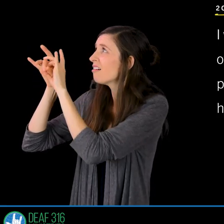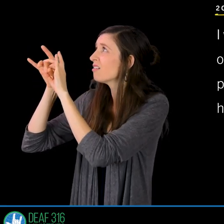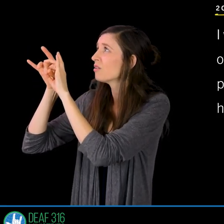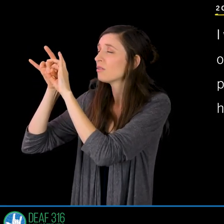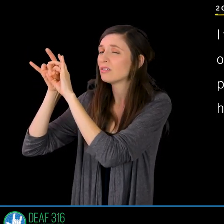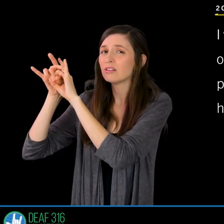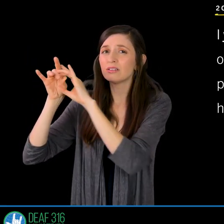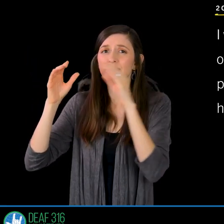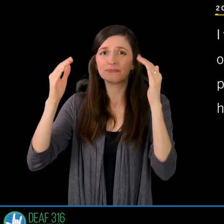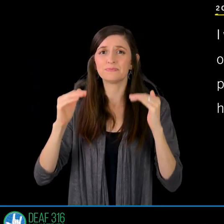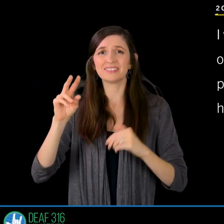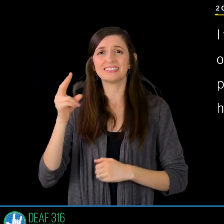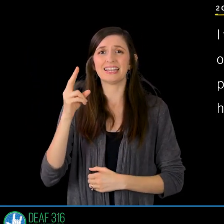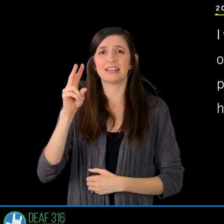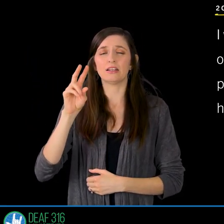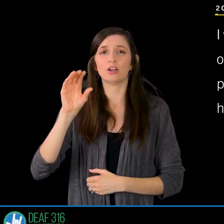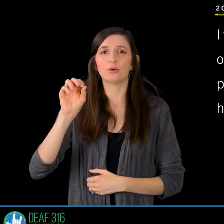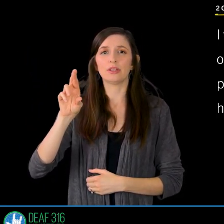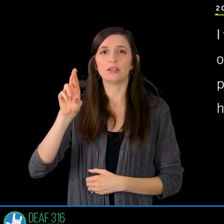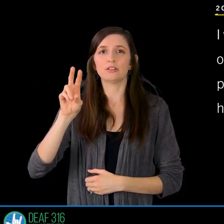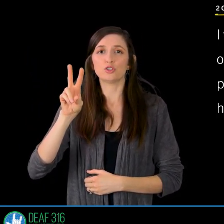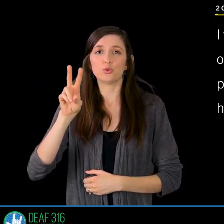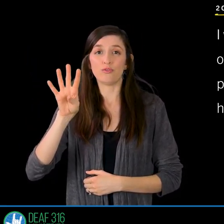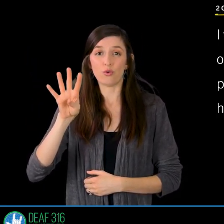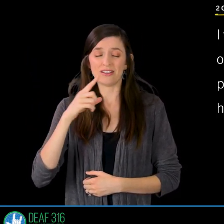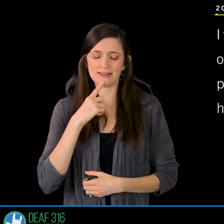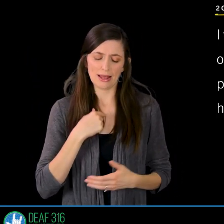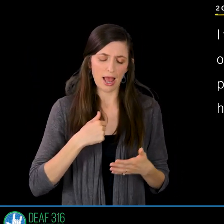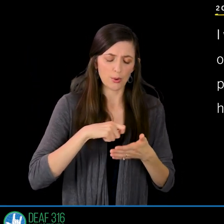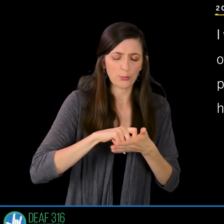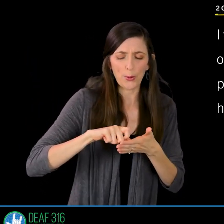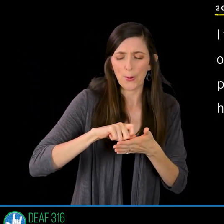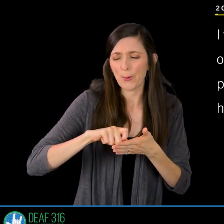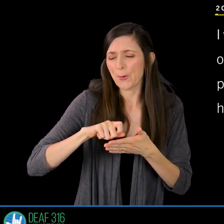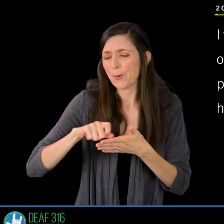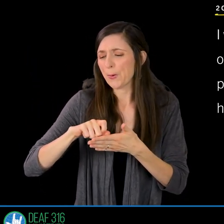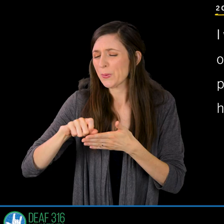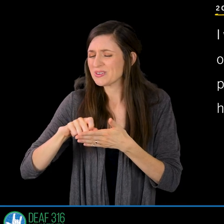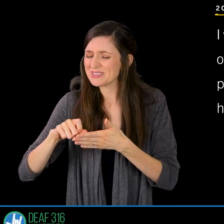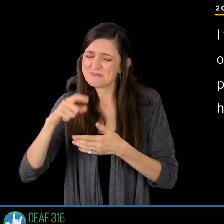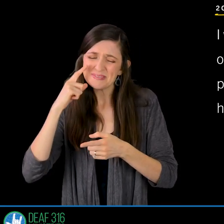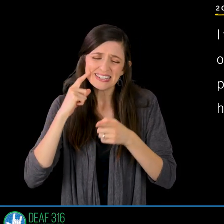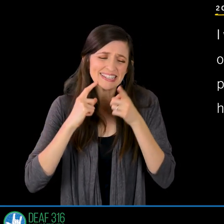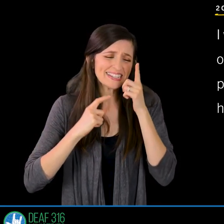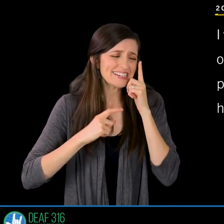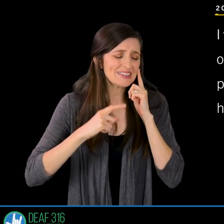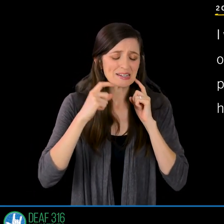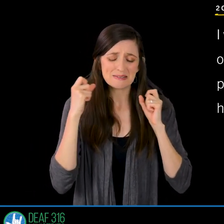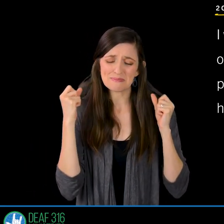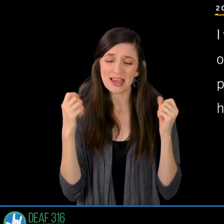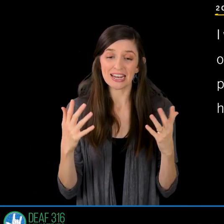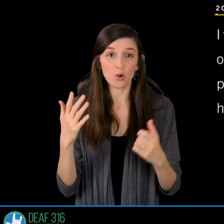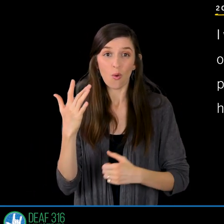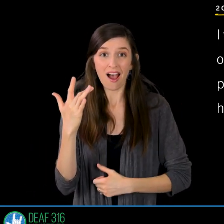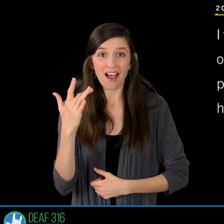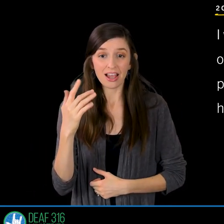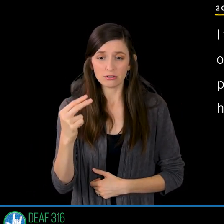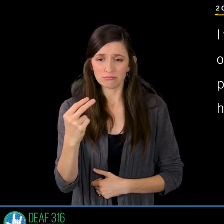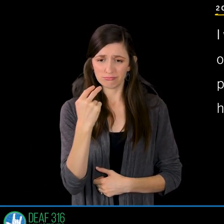Corinthians 2 4 I wrote to you out of much affliction and anguish of heart with many tears not to cause you